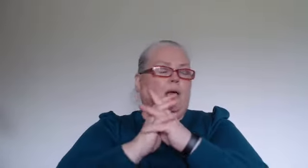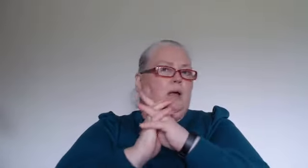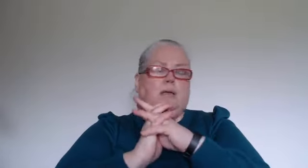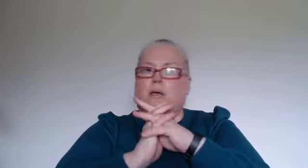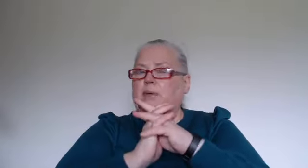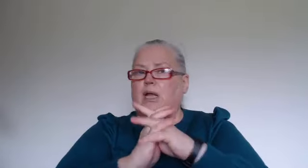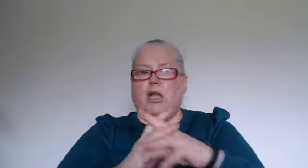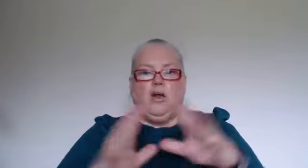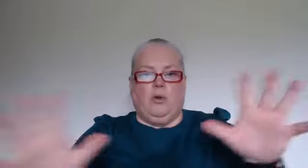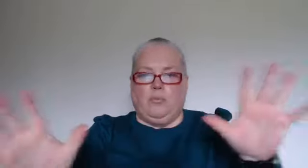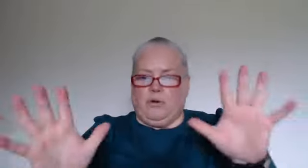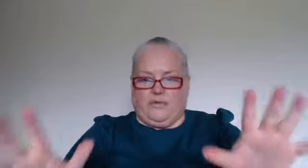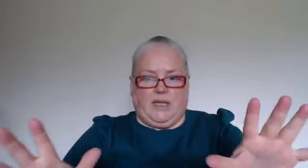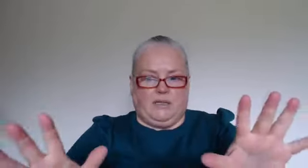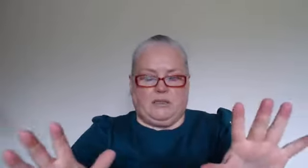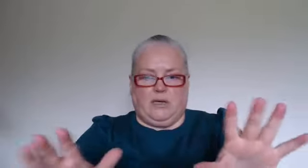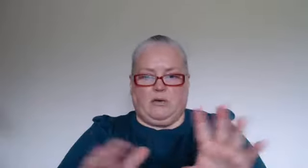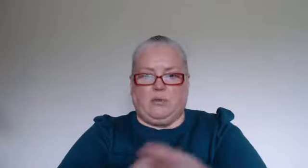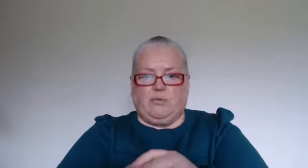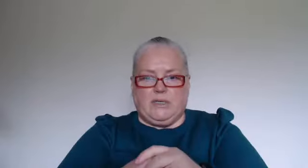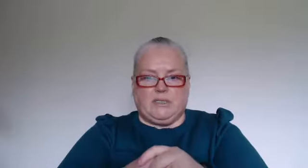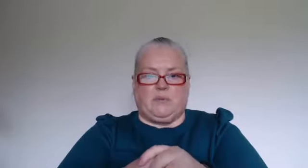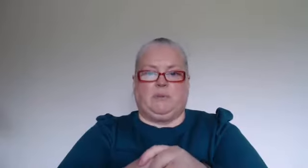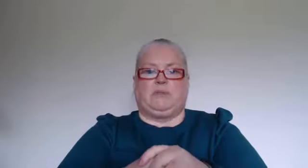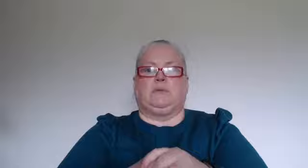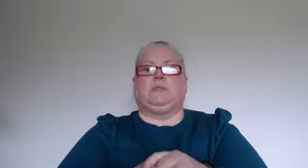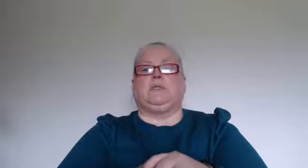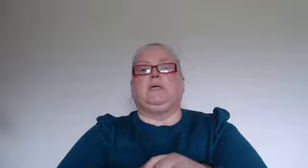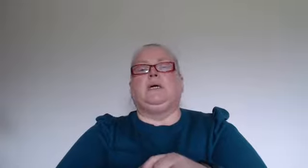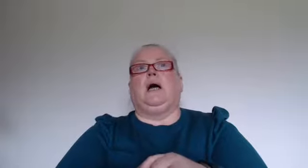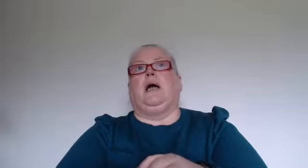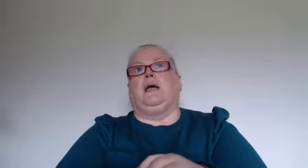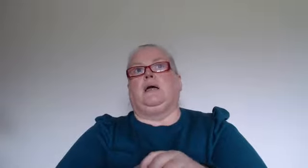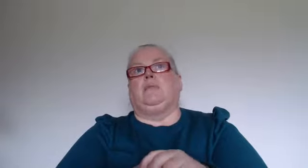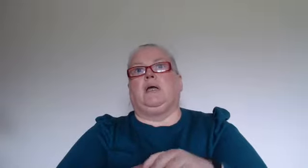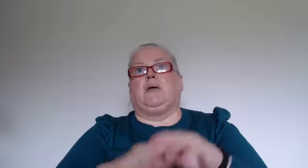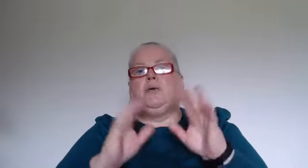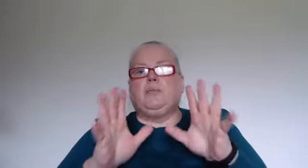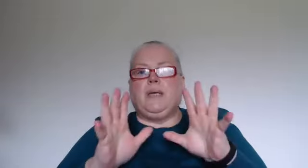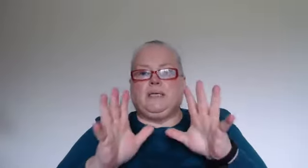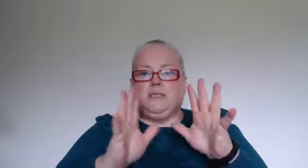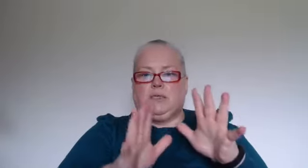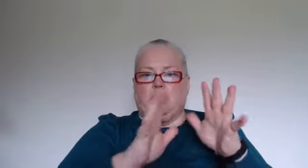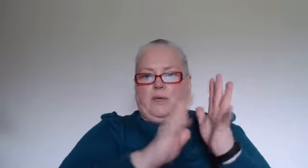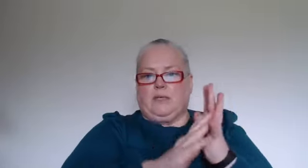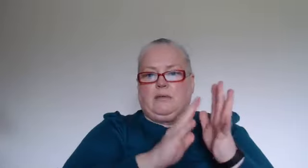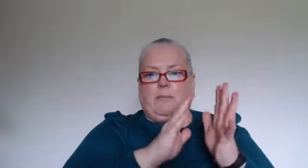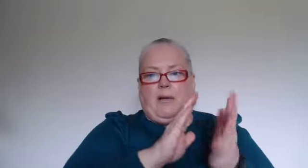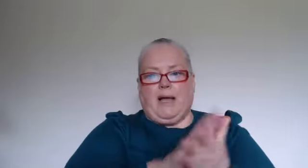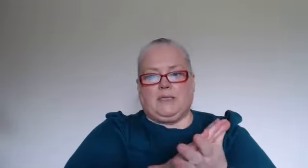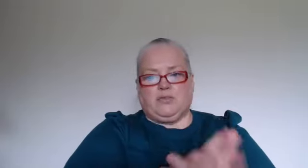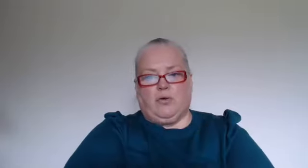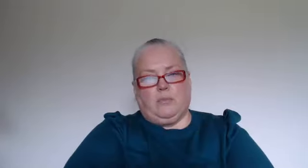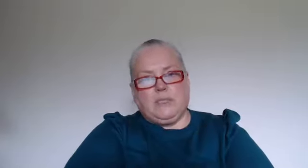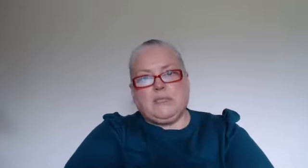There can be a number of things here. number of reasons people do it. It could be to do with past traumas